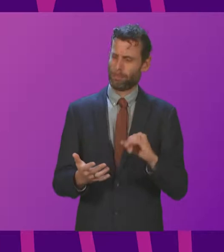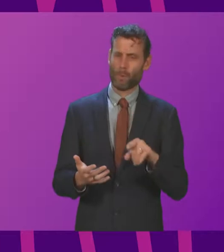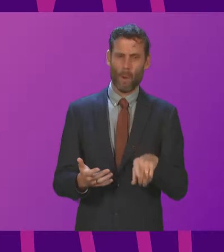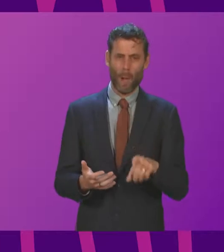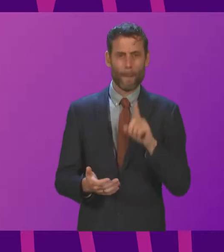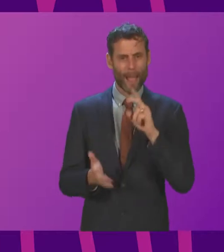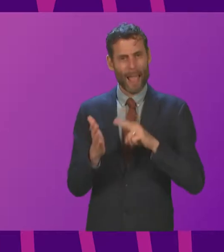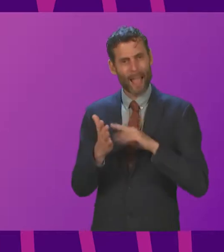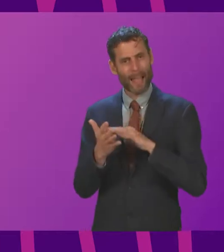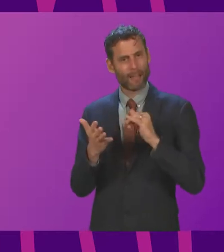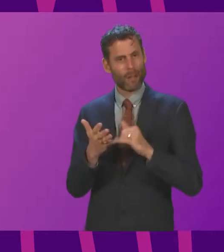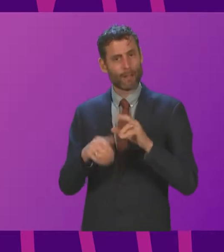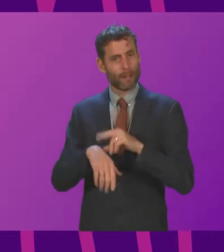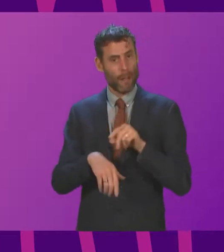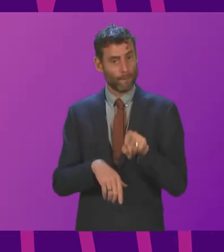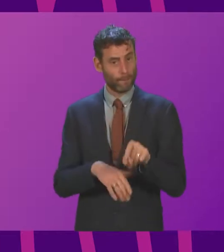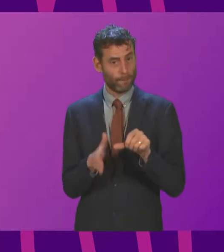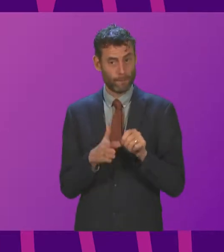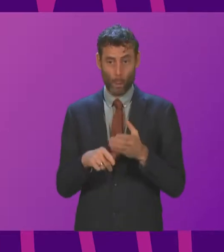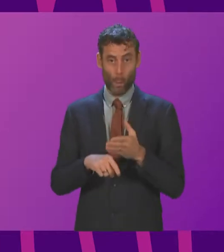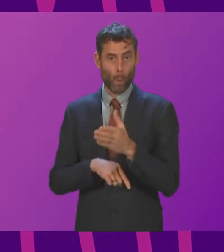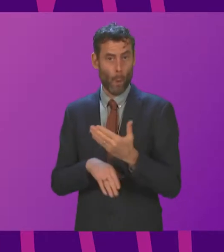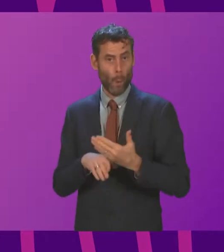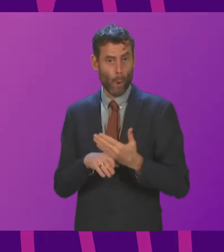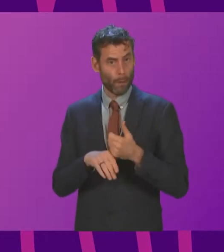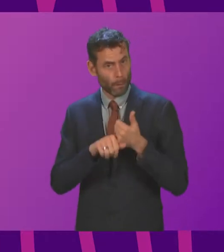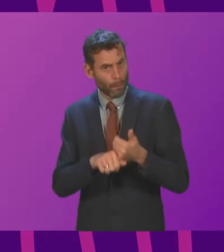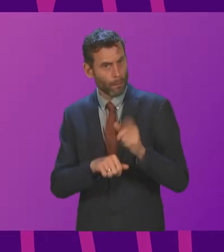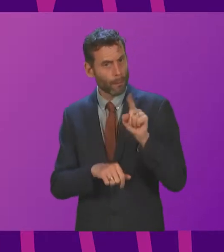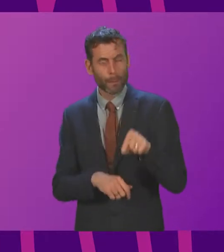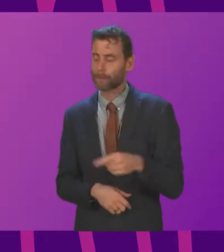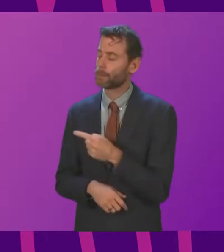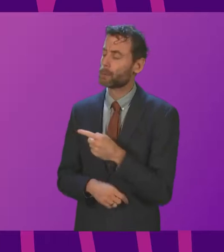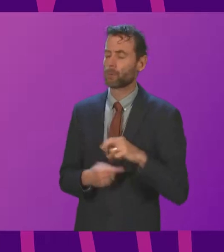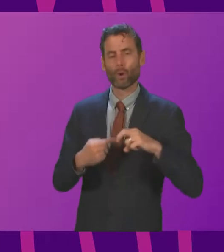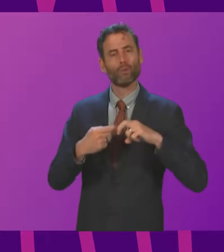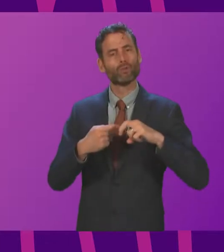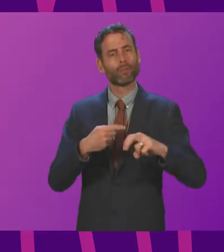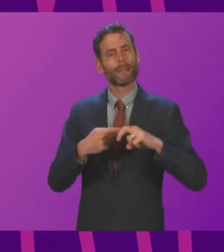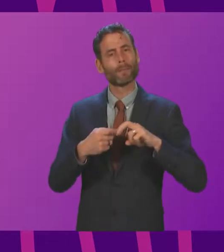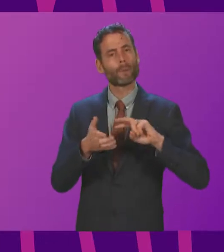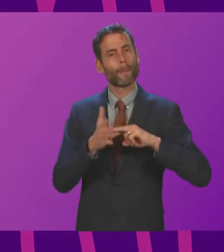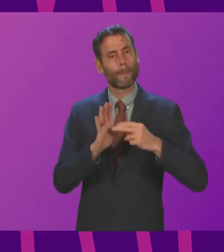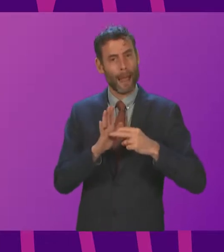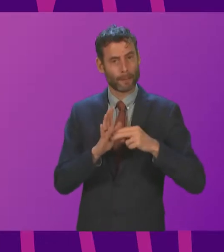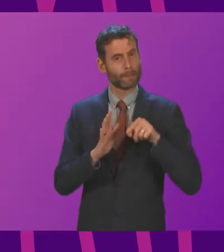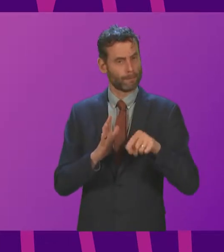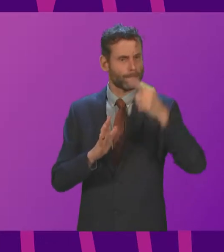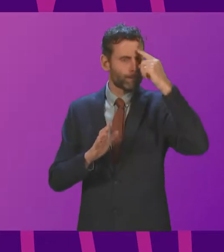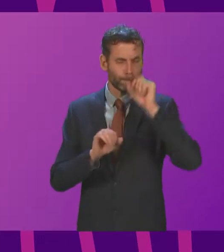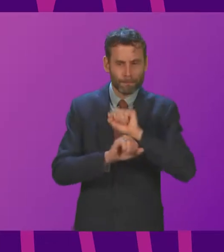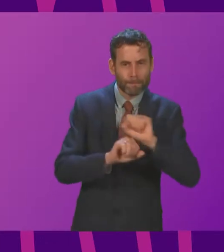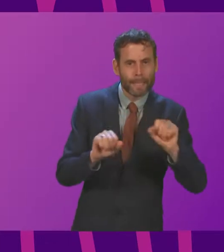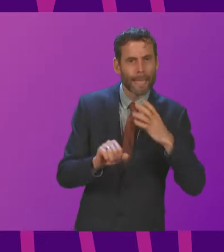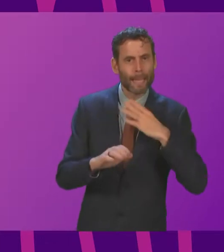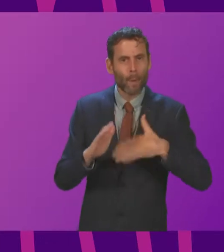NHS staff to get to work? First Minister. The transport plans that are in place take account of all of these things.